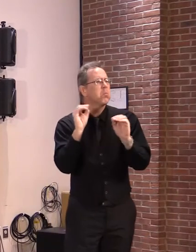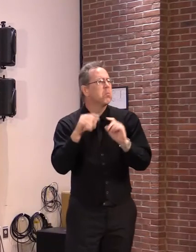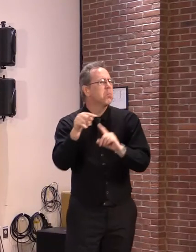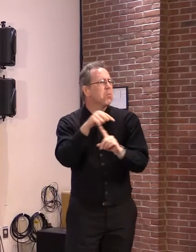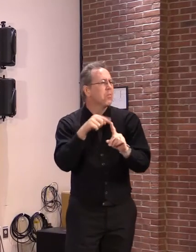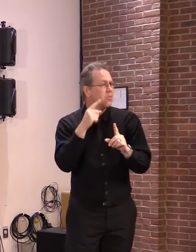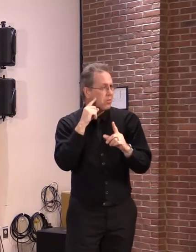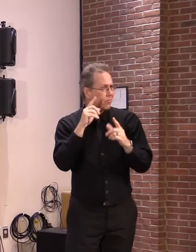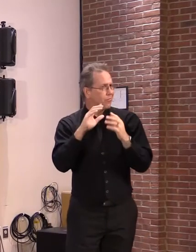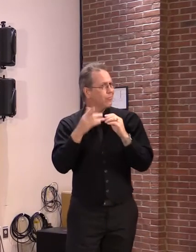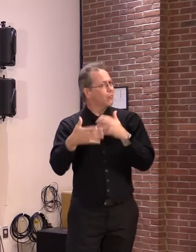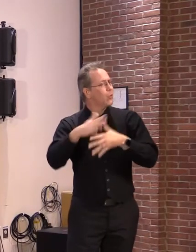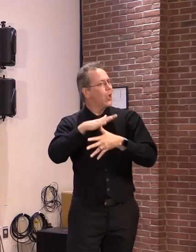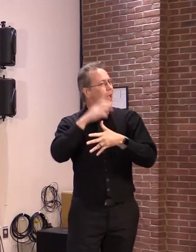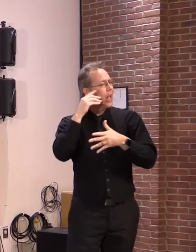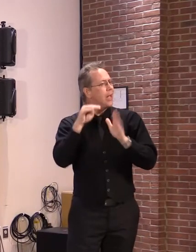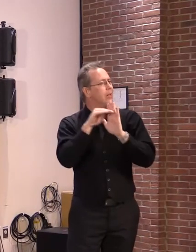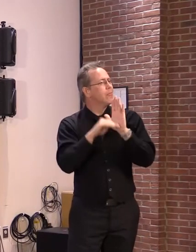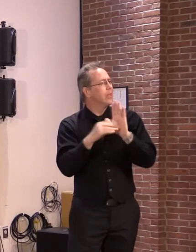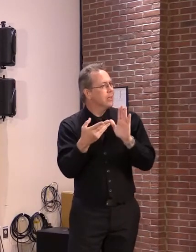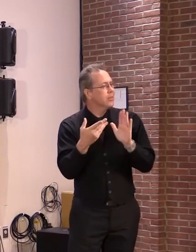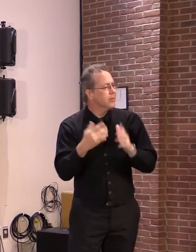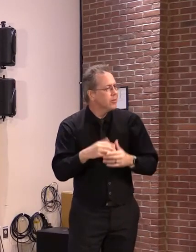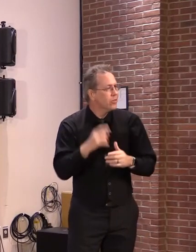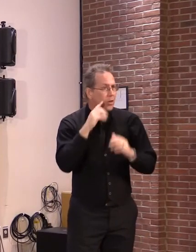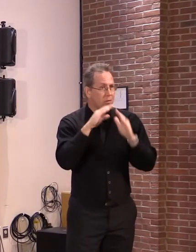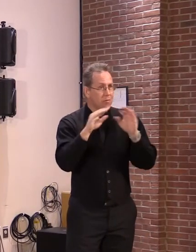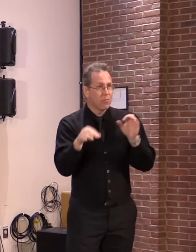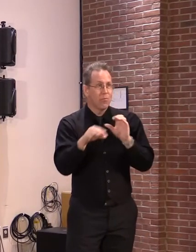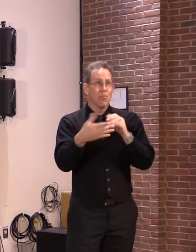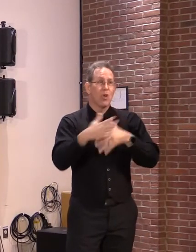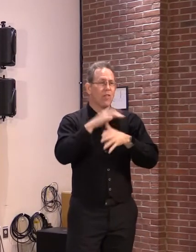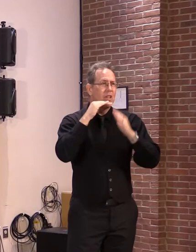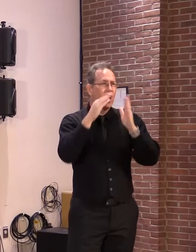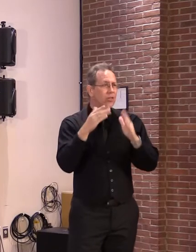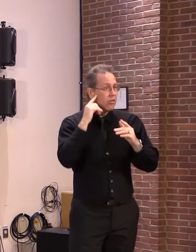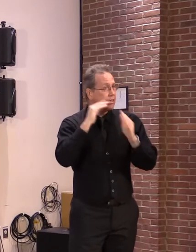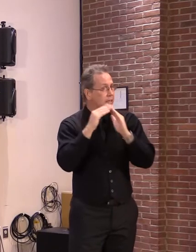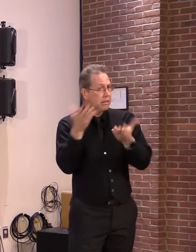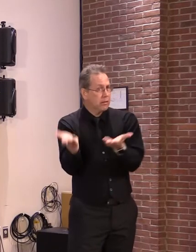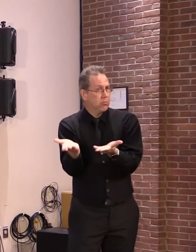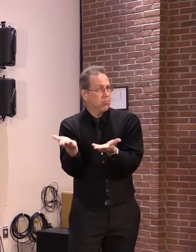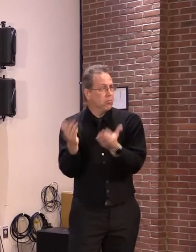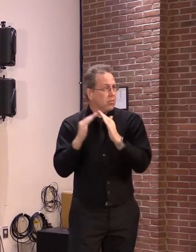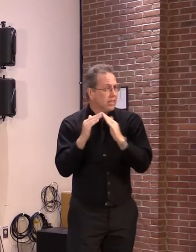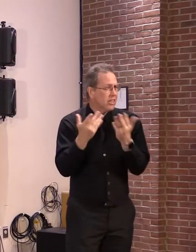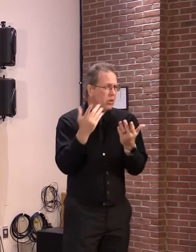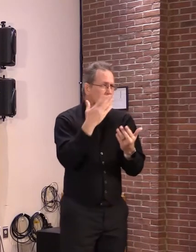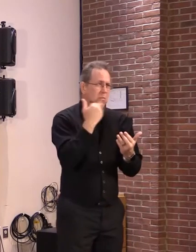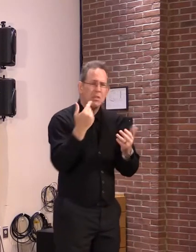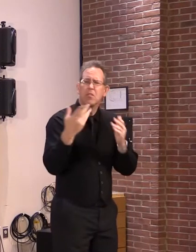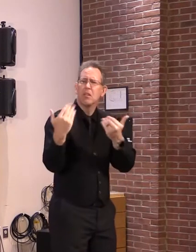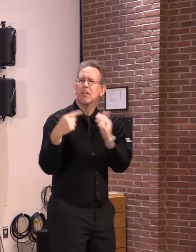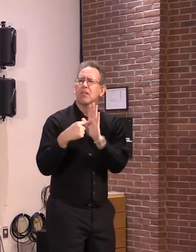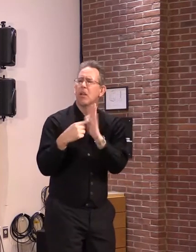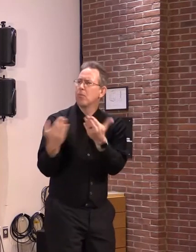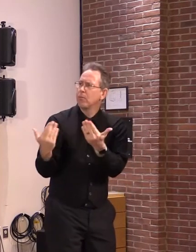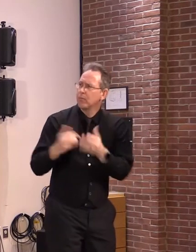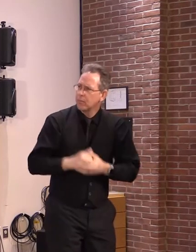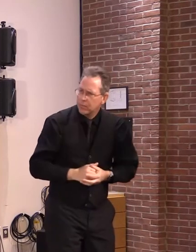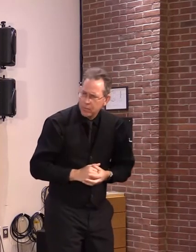development areas, I think, and even neighborhood development areas in the city, right? So is Burlington the best example of a city somehow